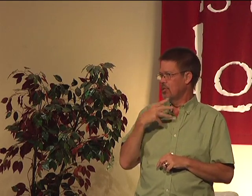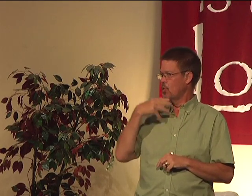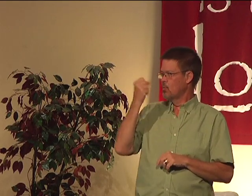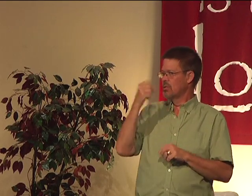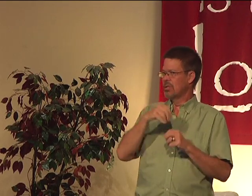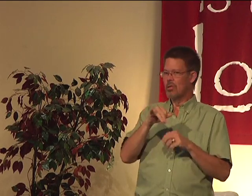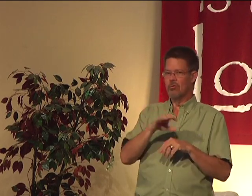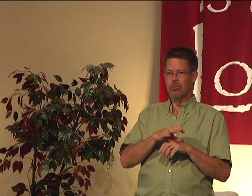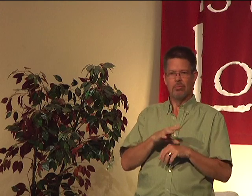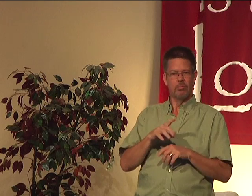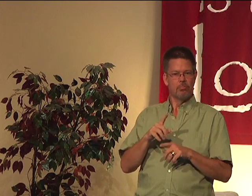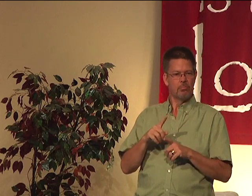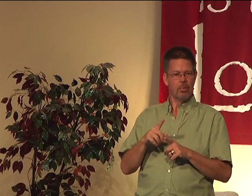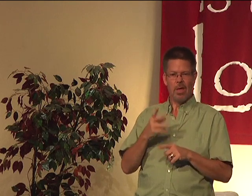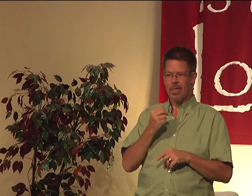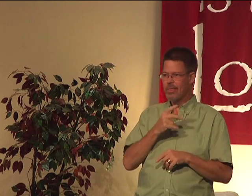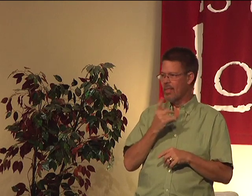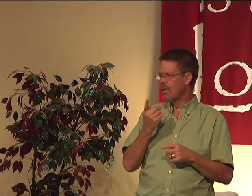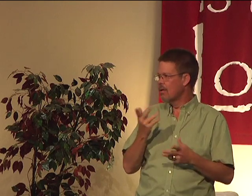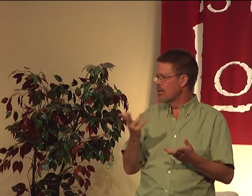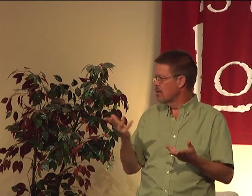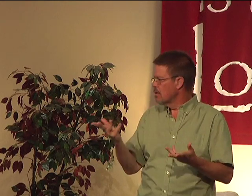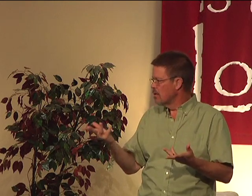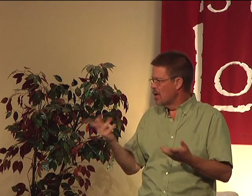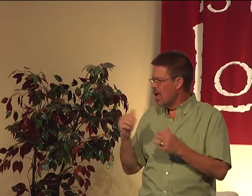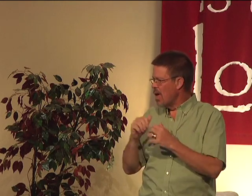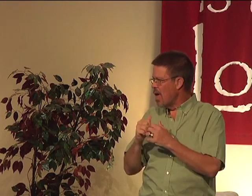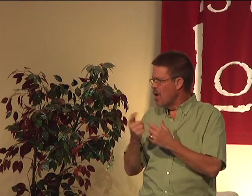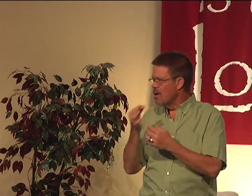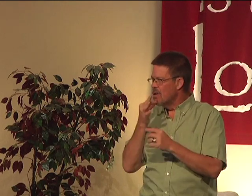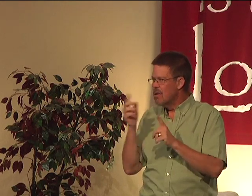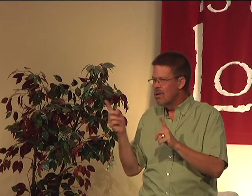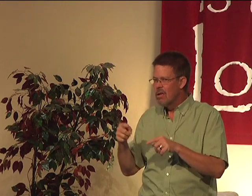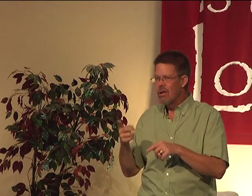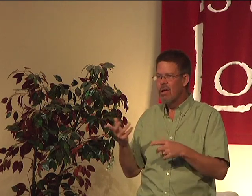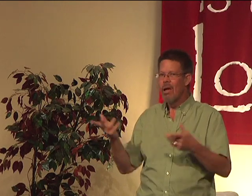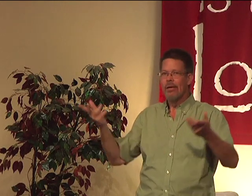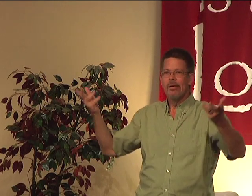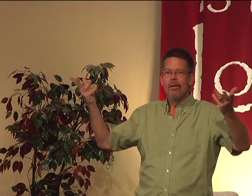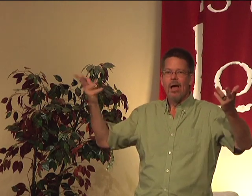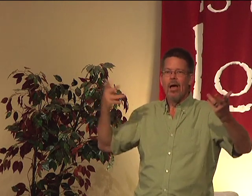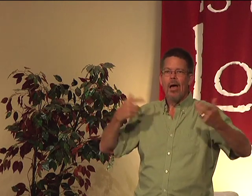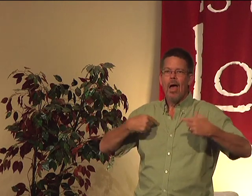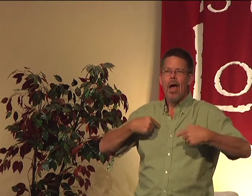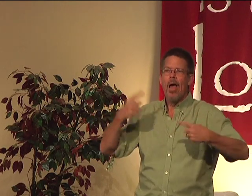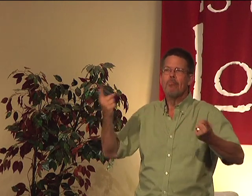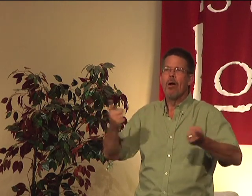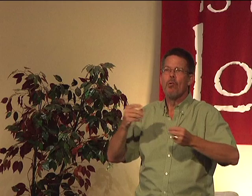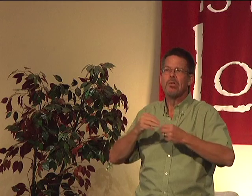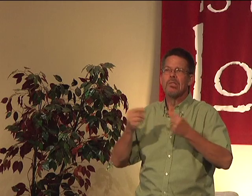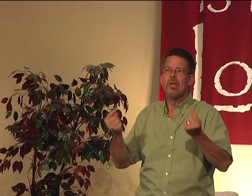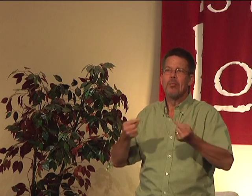mom. She's the oldest person in that church. And they just are amazed that she can come.